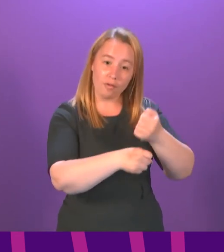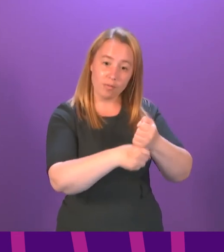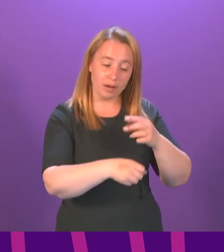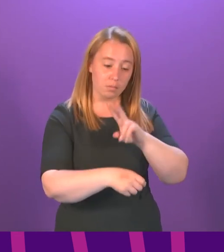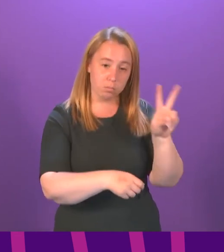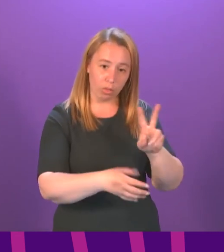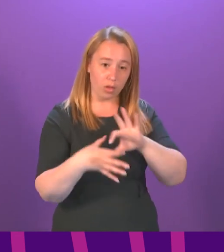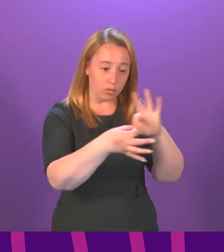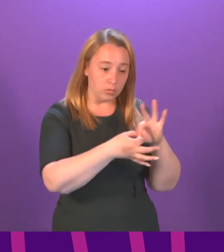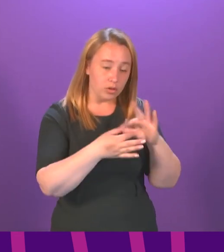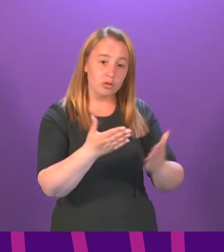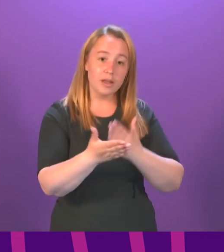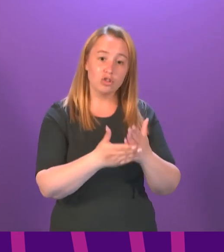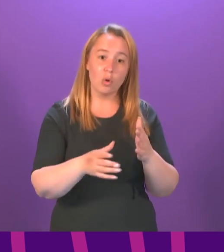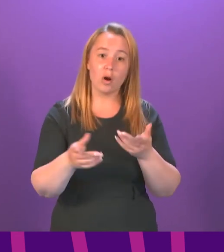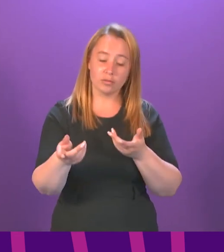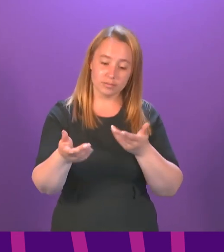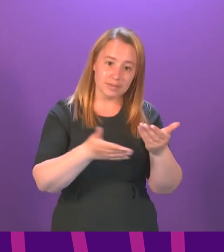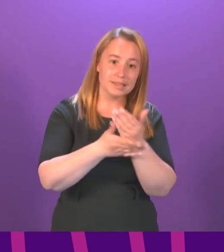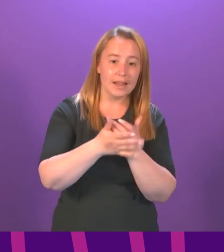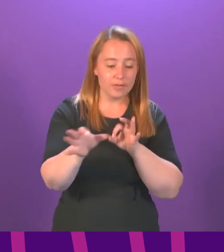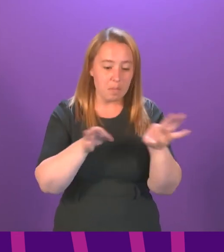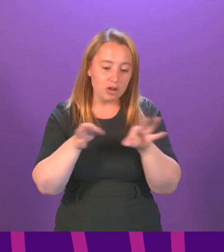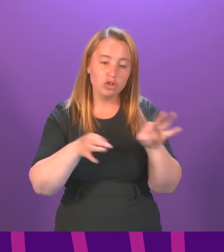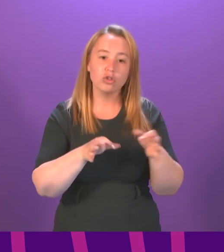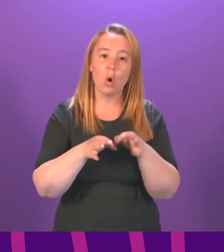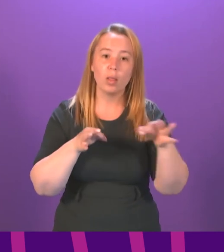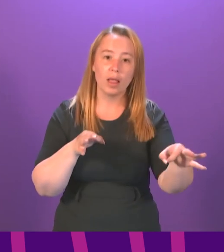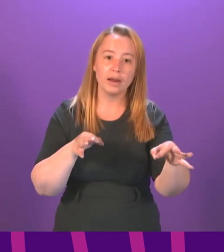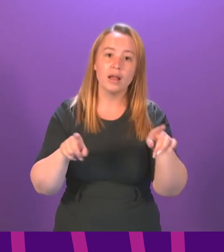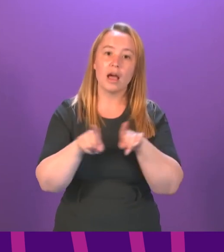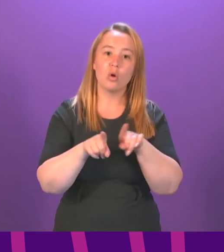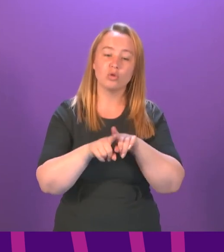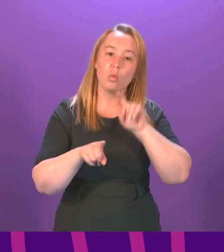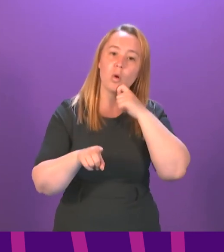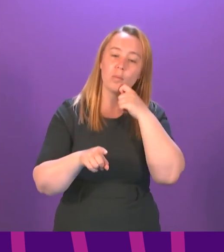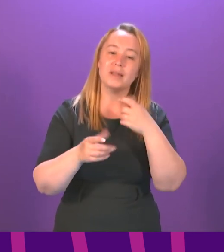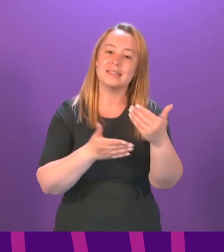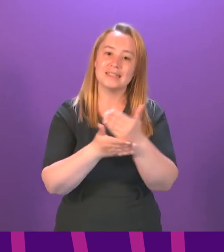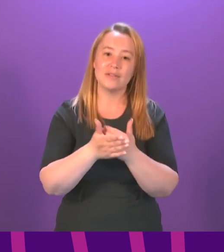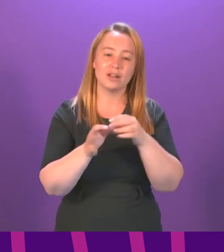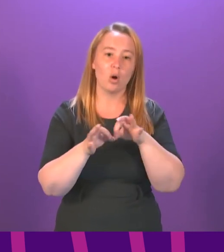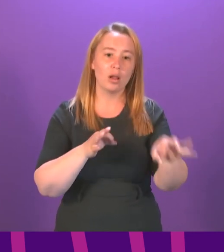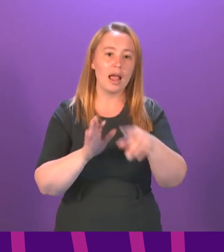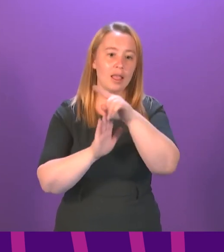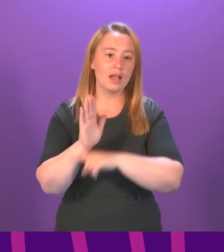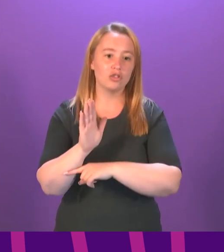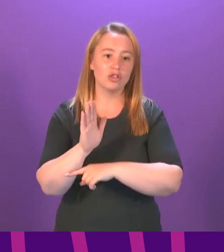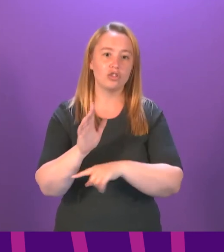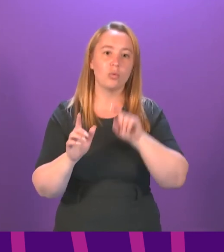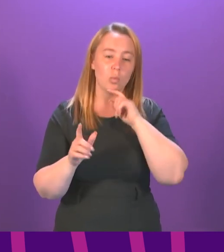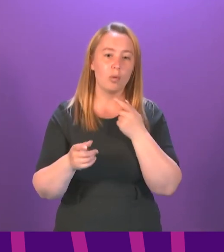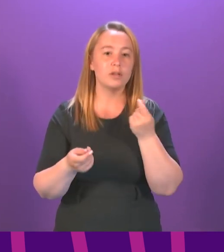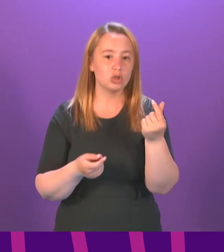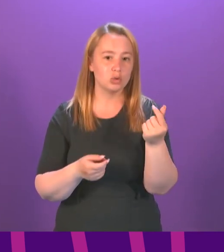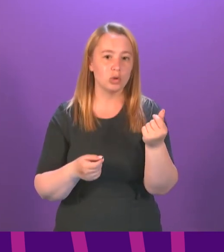better safety measures online, including close liaison with the UK Government on the forthcoming online safety legislation. Finally, the member will know that operational